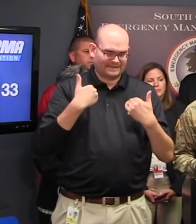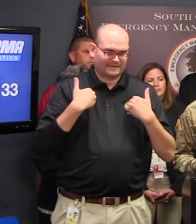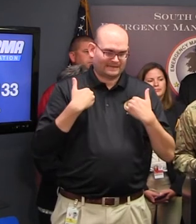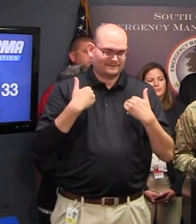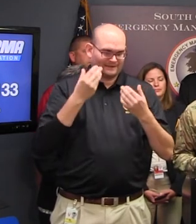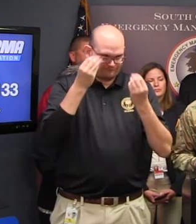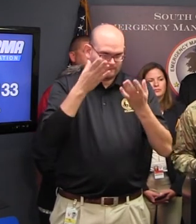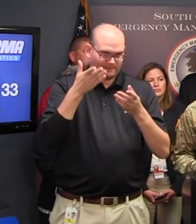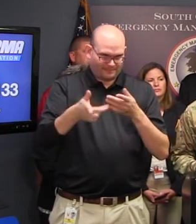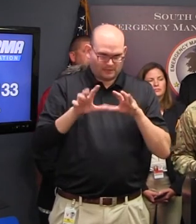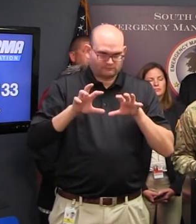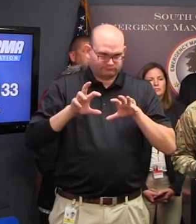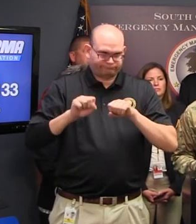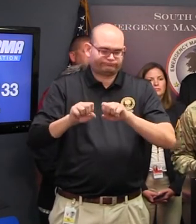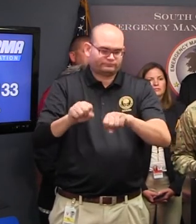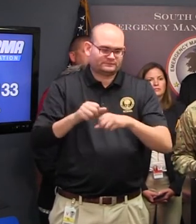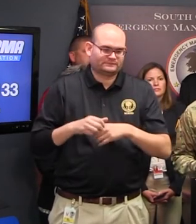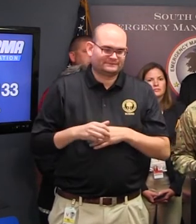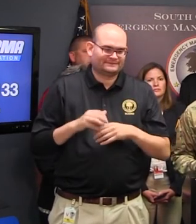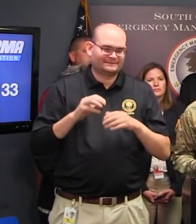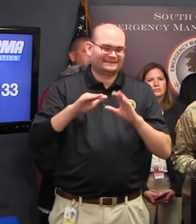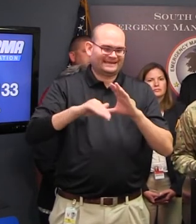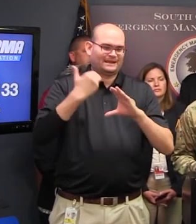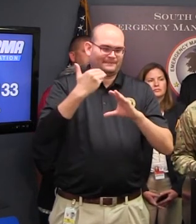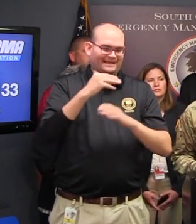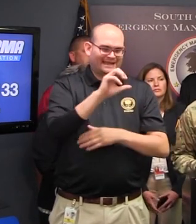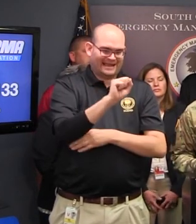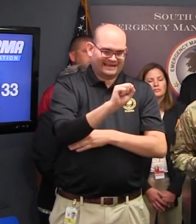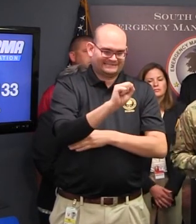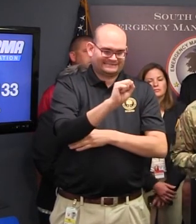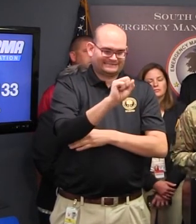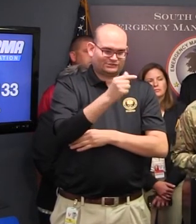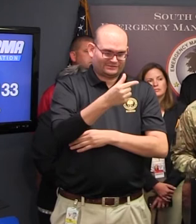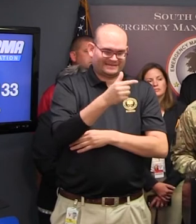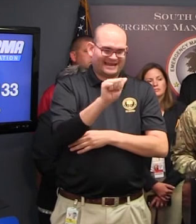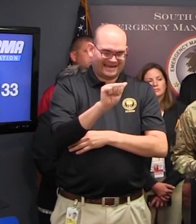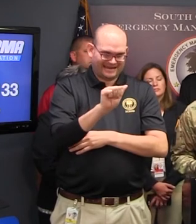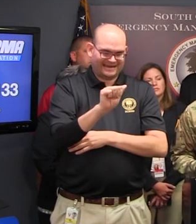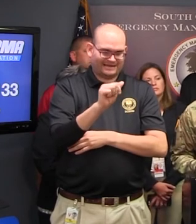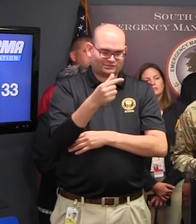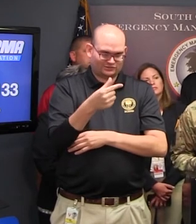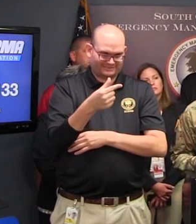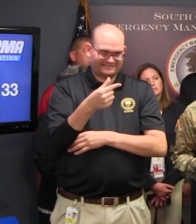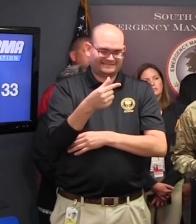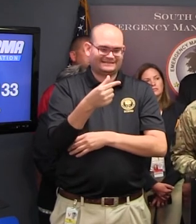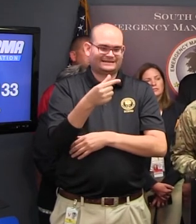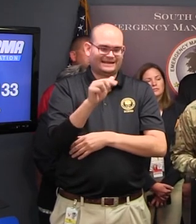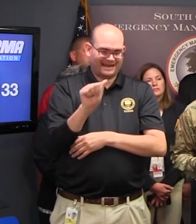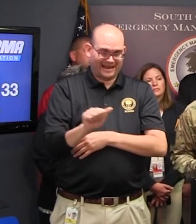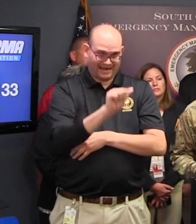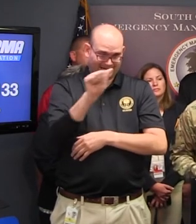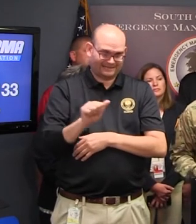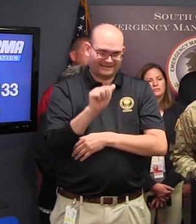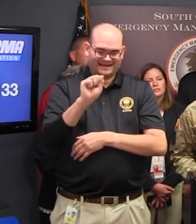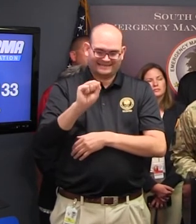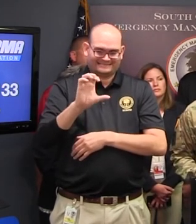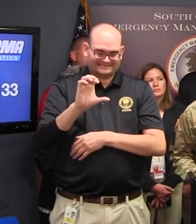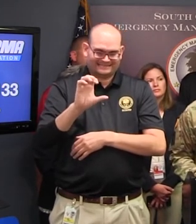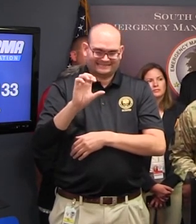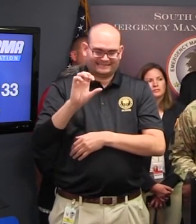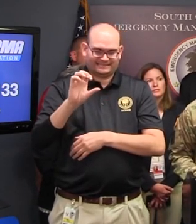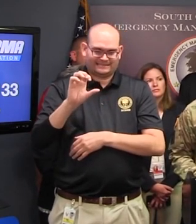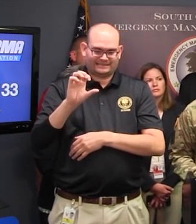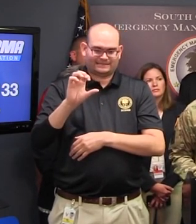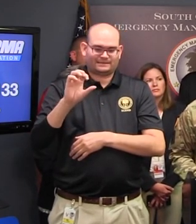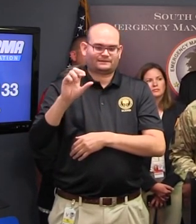pricegouging at scag.gov If you don't have access to a computer or the internet, you can